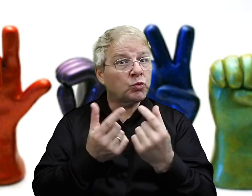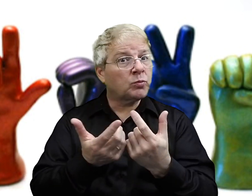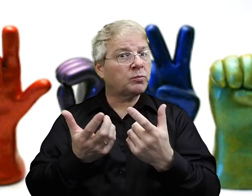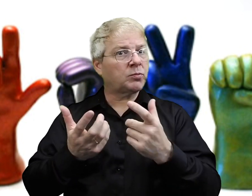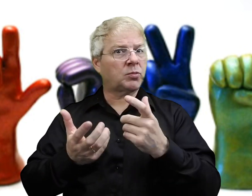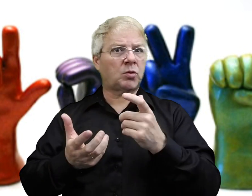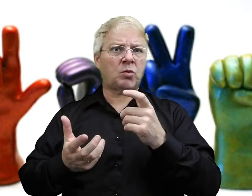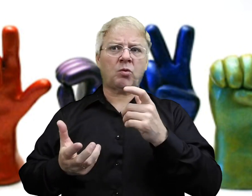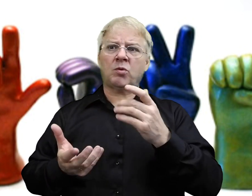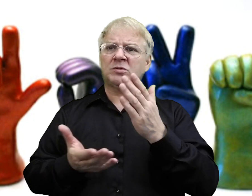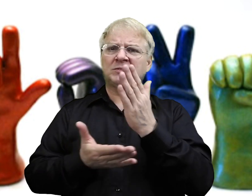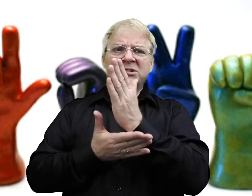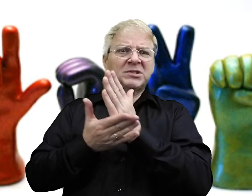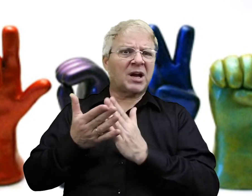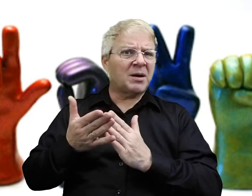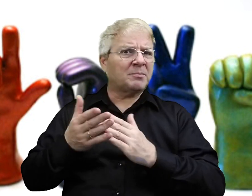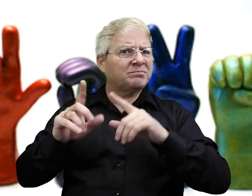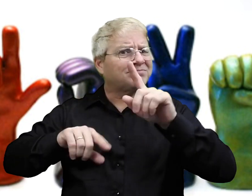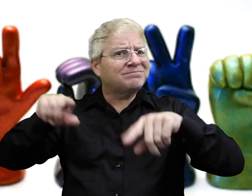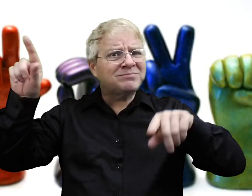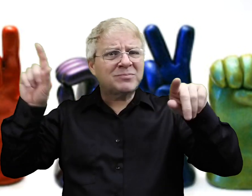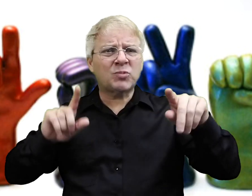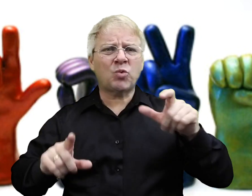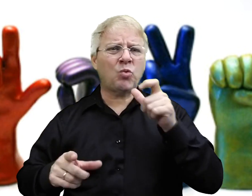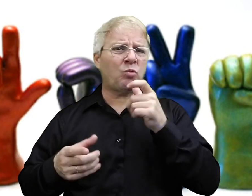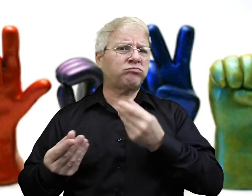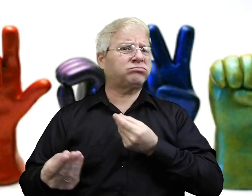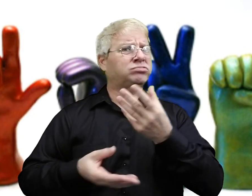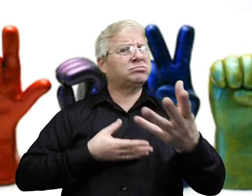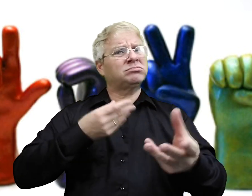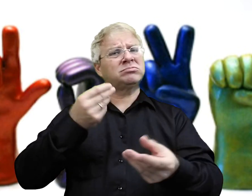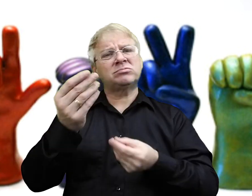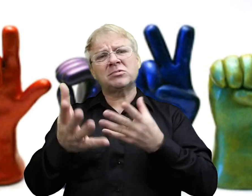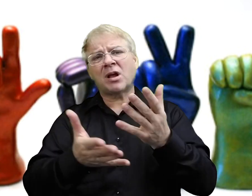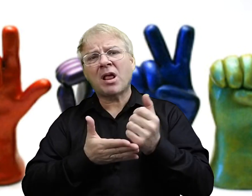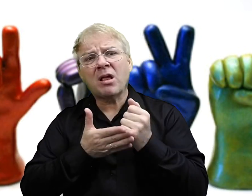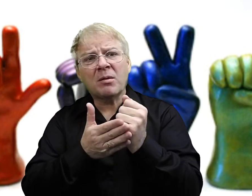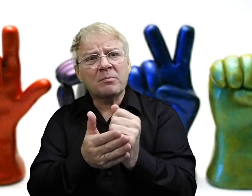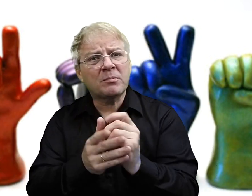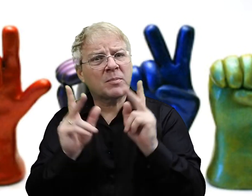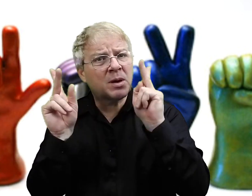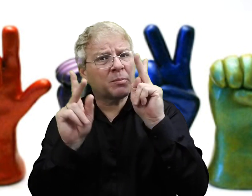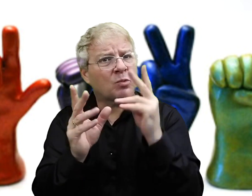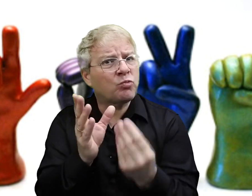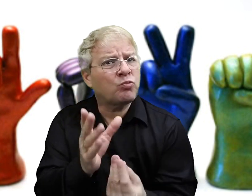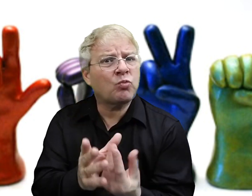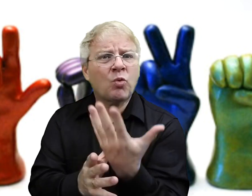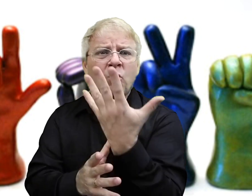There's also some church groups. A variety of groups that are more than happy to give and